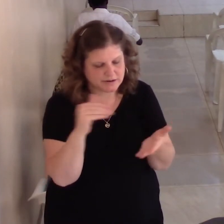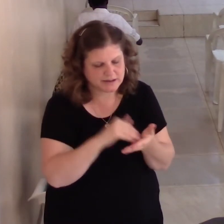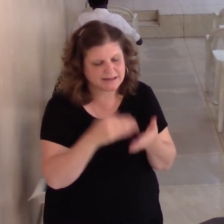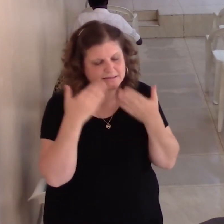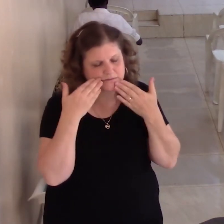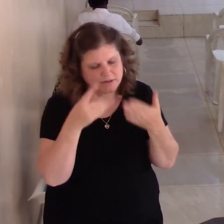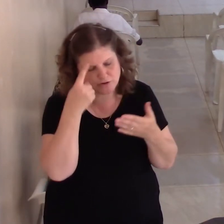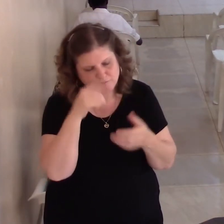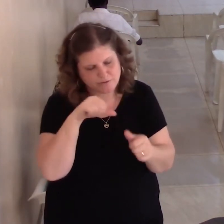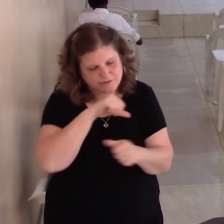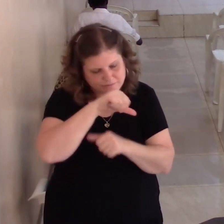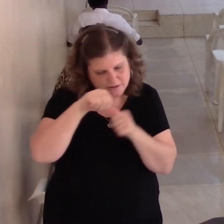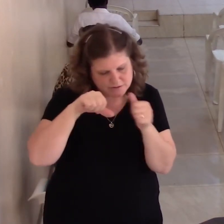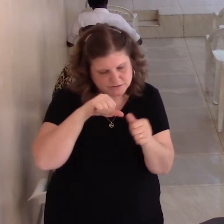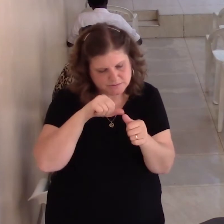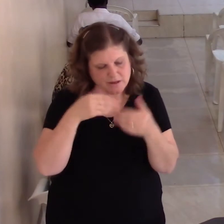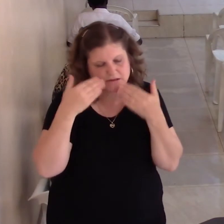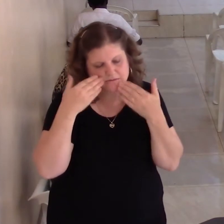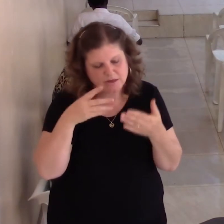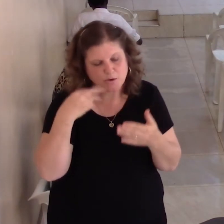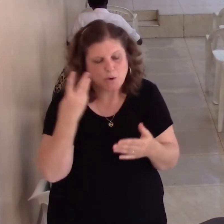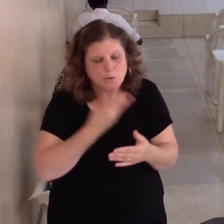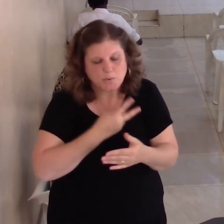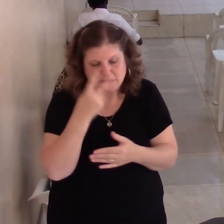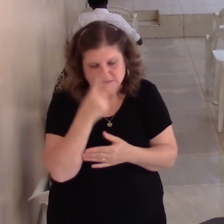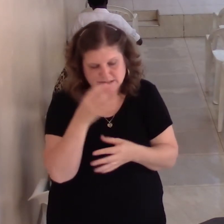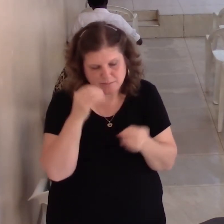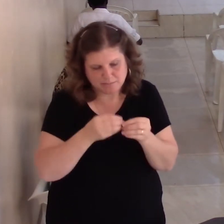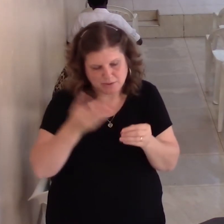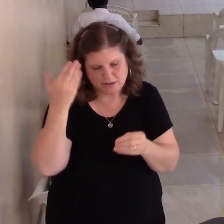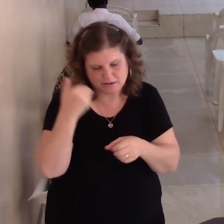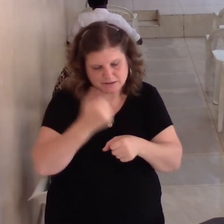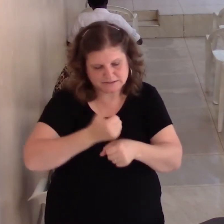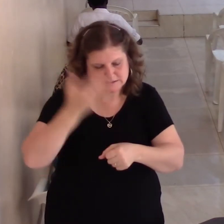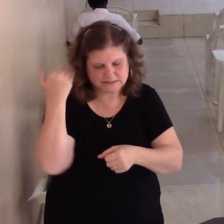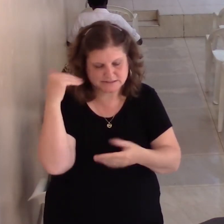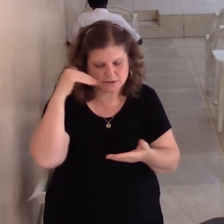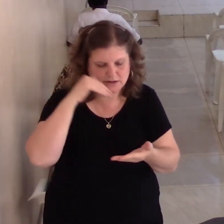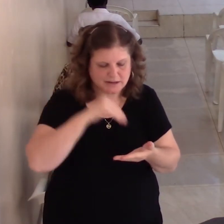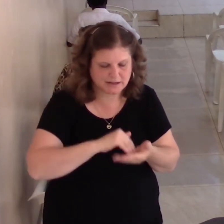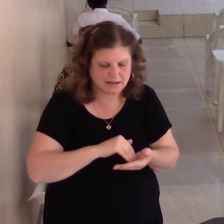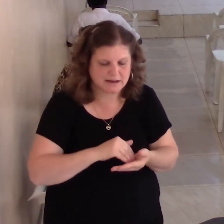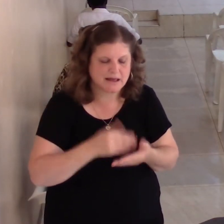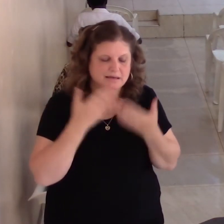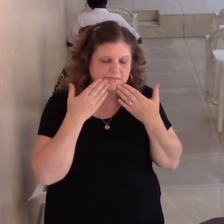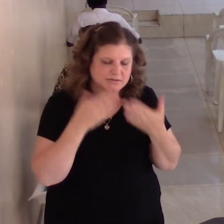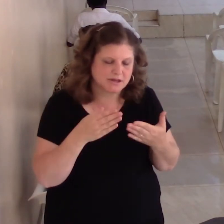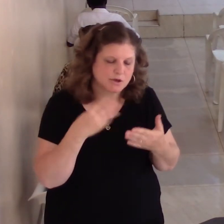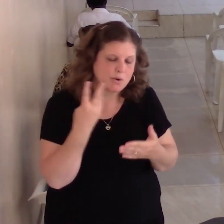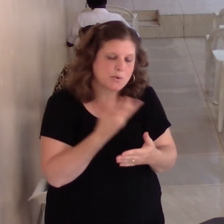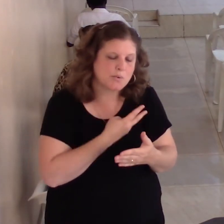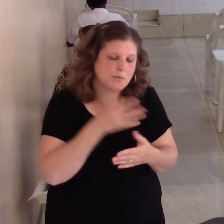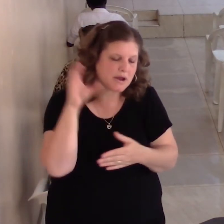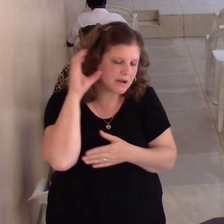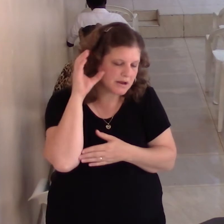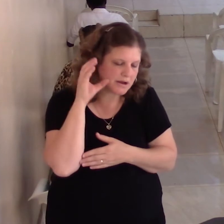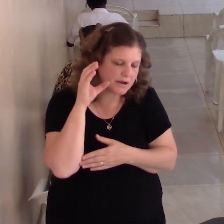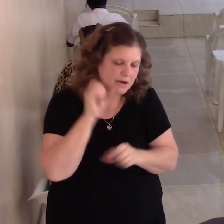We thank you that we can see brothers and sisters again. We thank you that we can hear clearly the voices of our pastors talking to us.